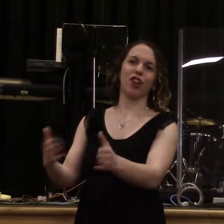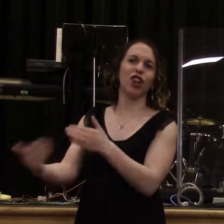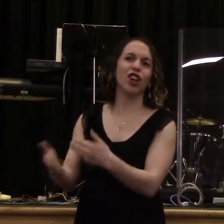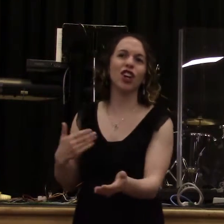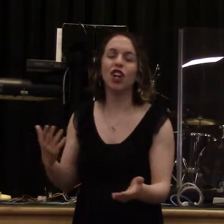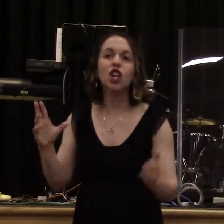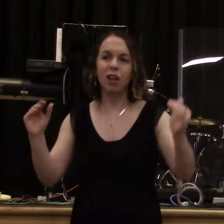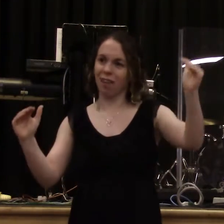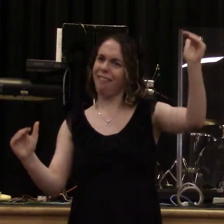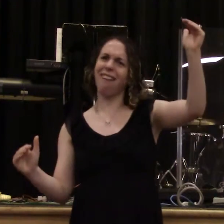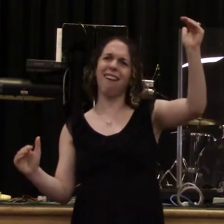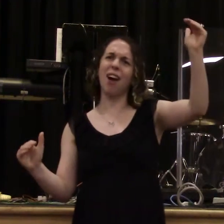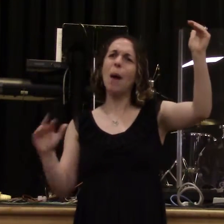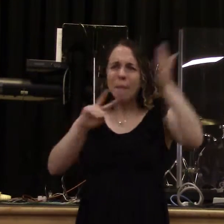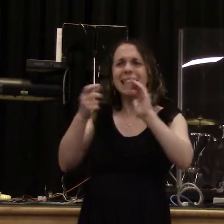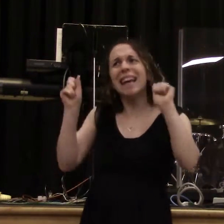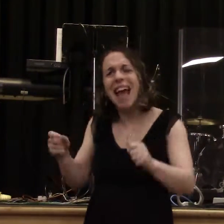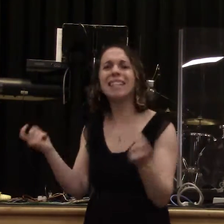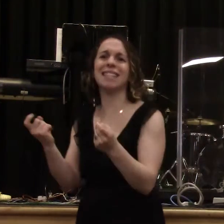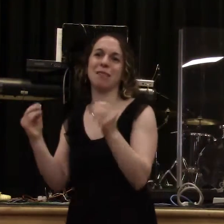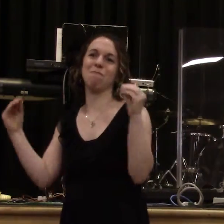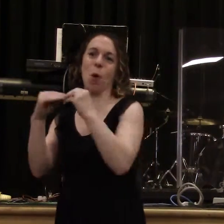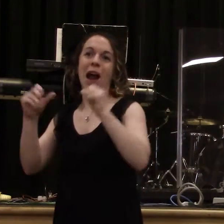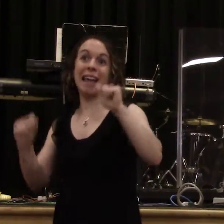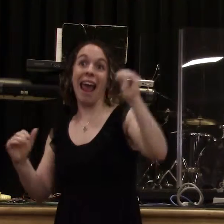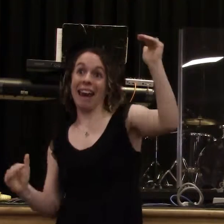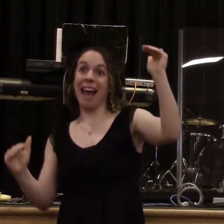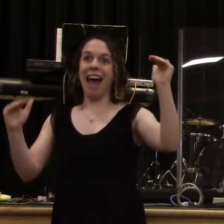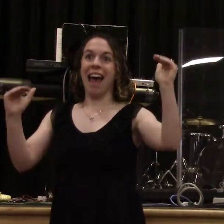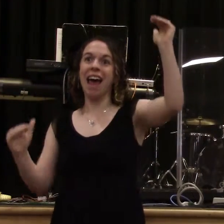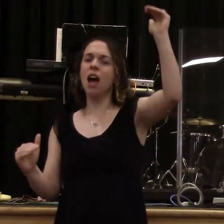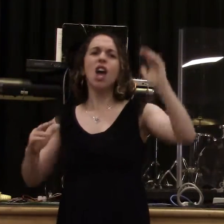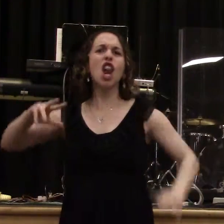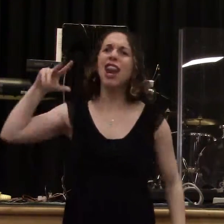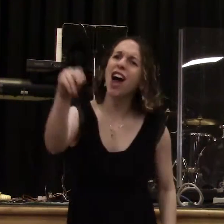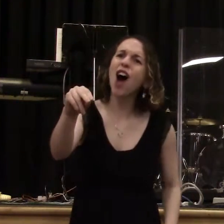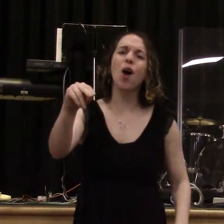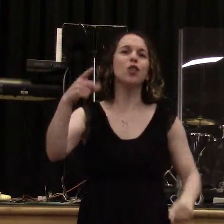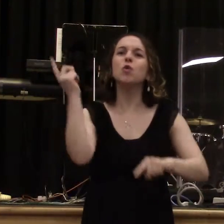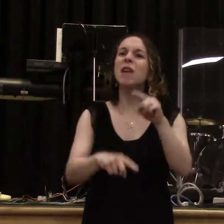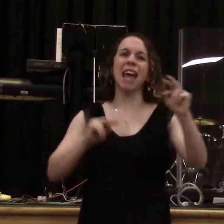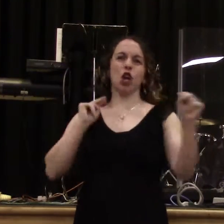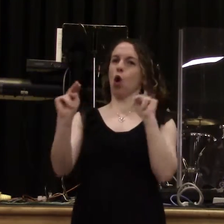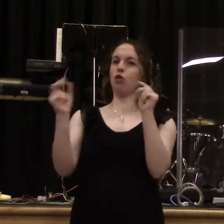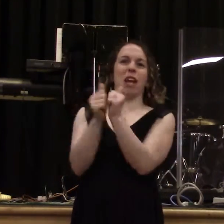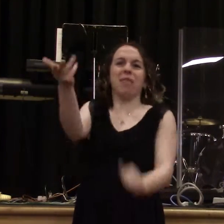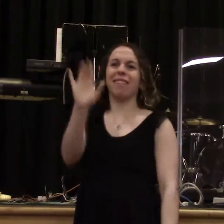to love God. Can you say amen? If you have something you need to repent of, turn away from it. Repent. Forsake that way. Hallelujah. There's